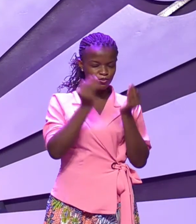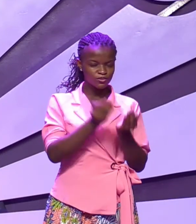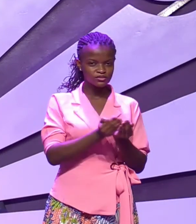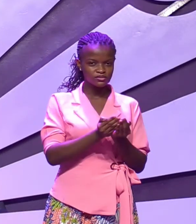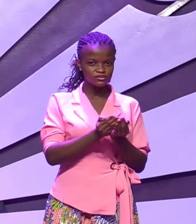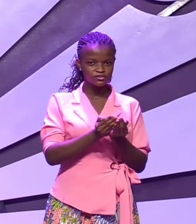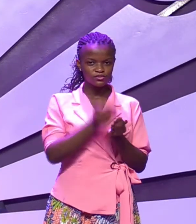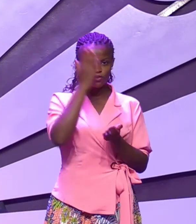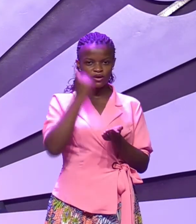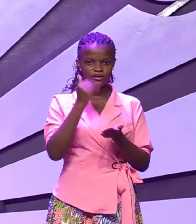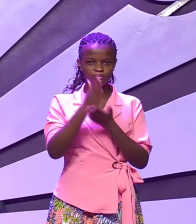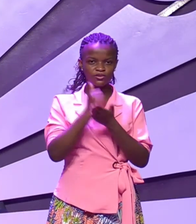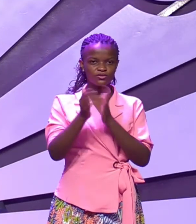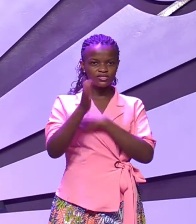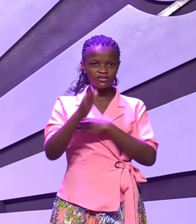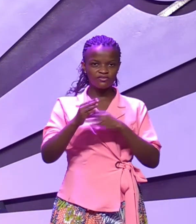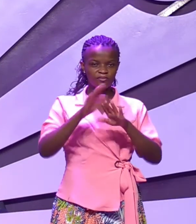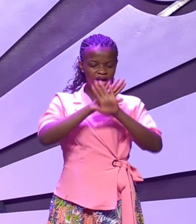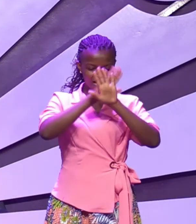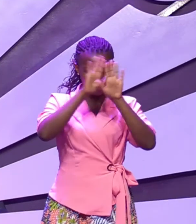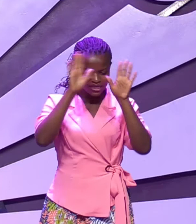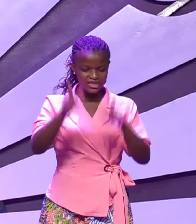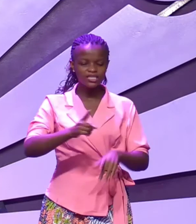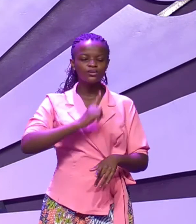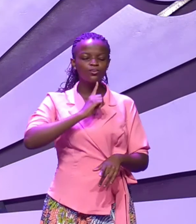Because God gave a clear command to Moses.